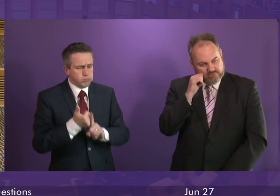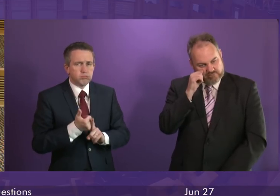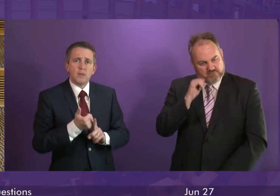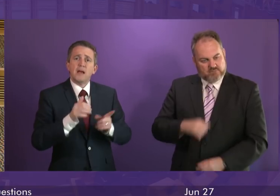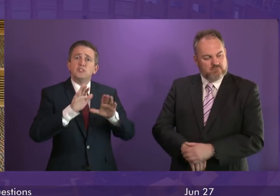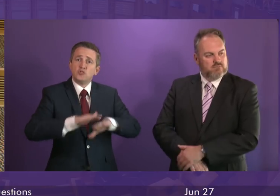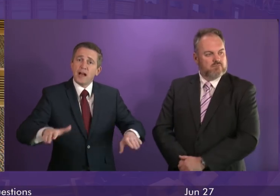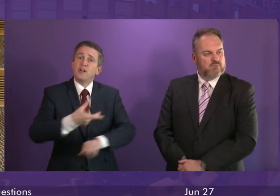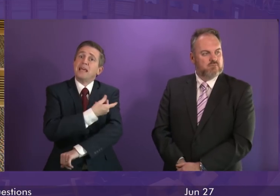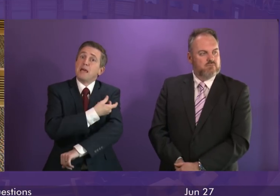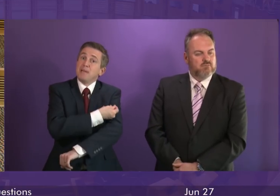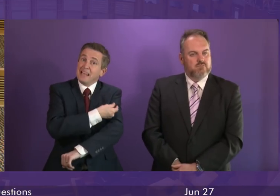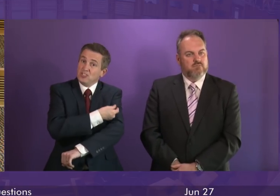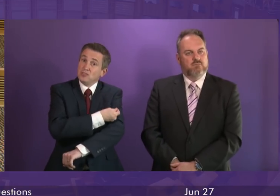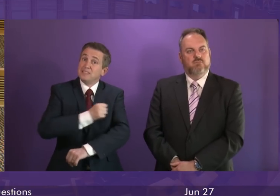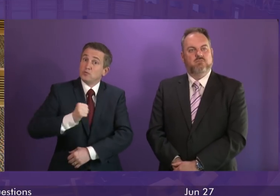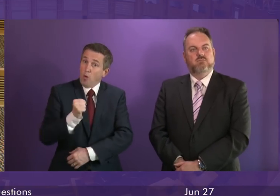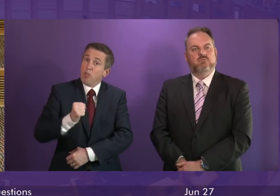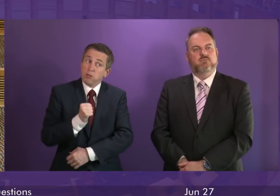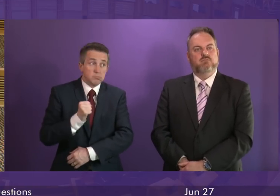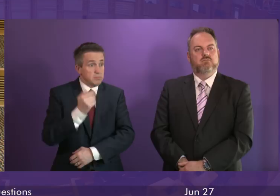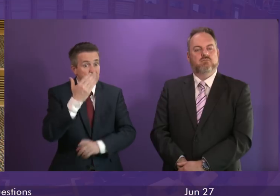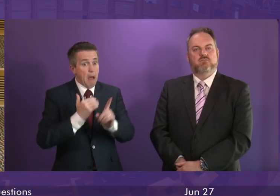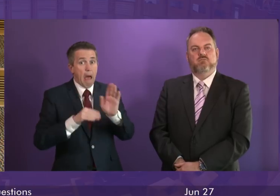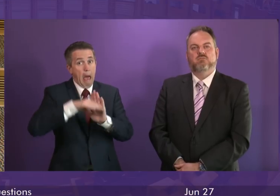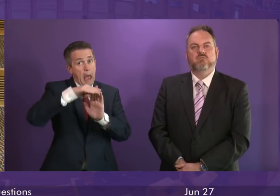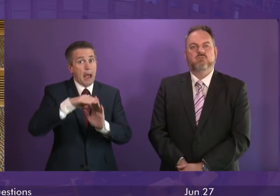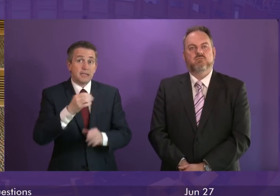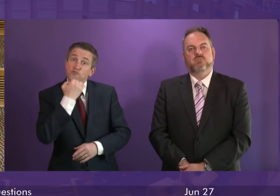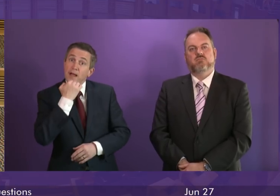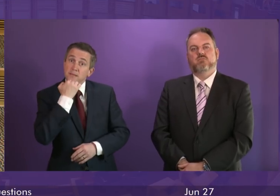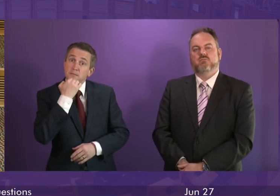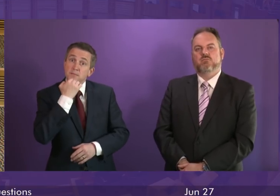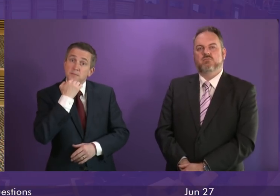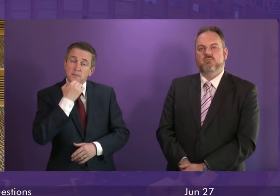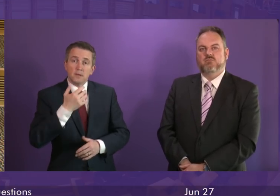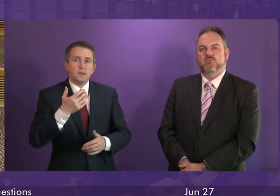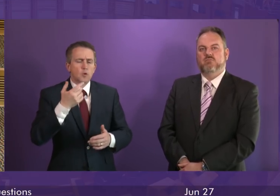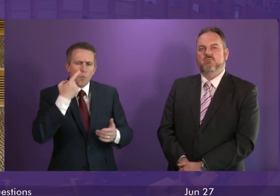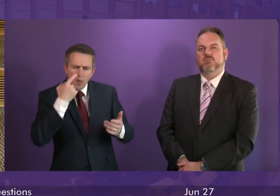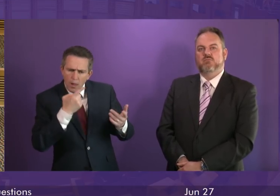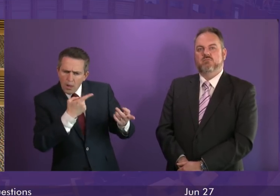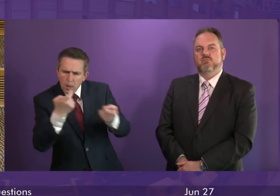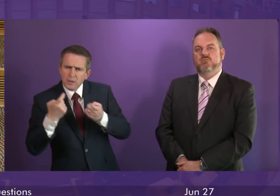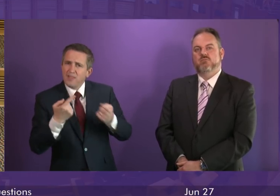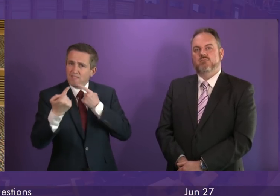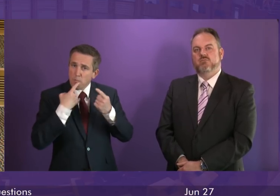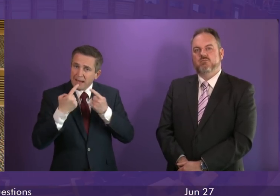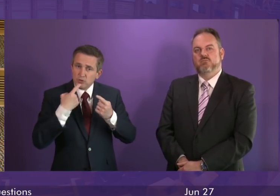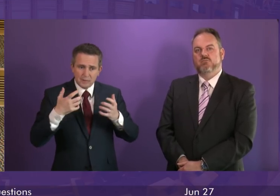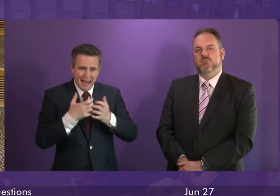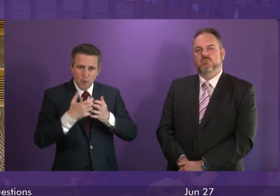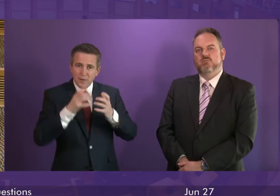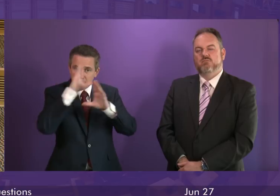immunisation rates across Scotland remain very high. We want it to stay that way, so we will continue to look at the information we give and the